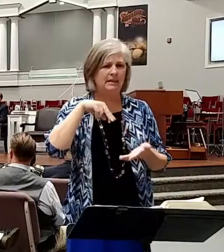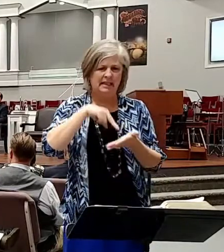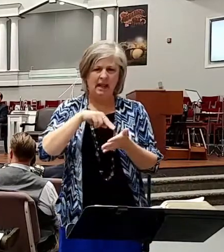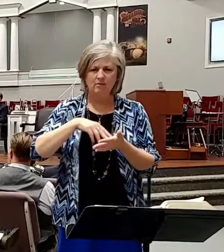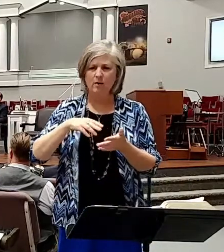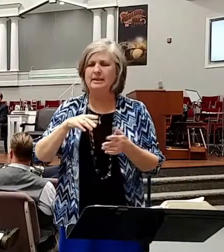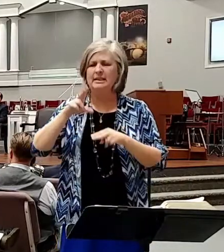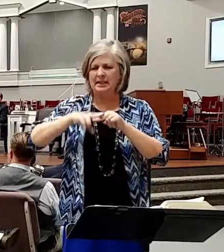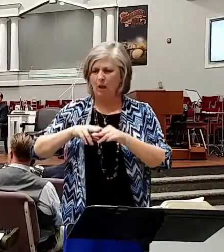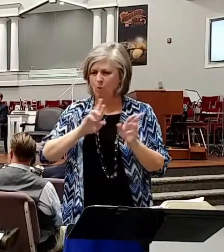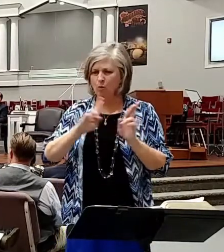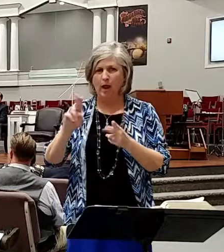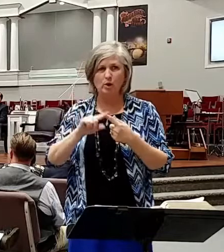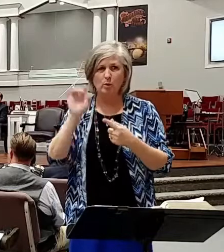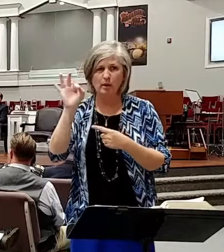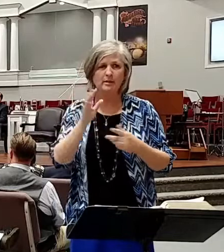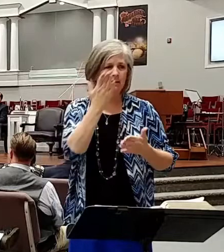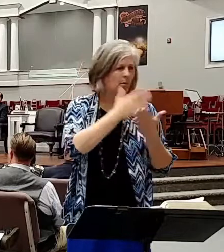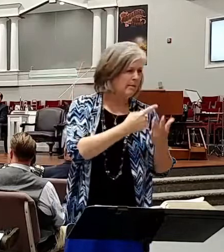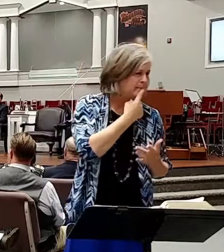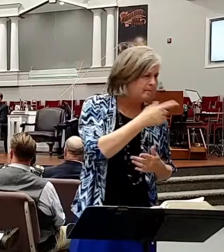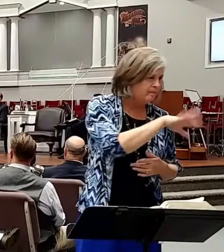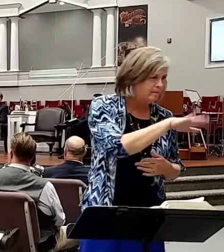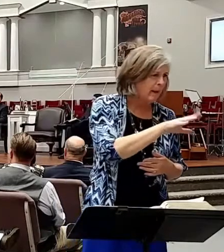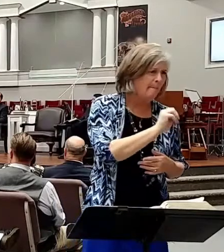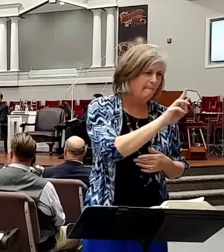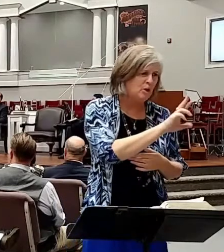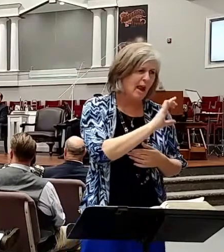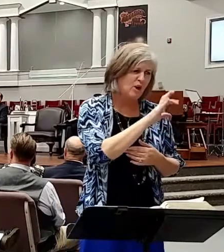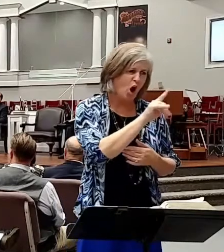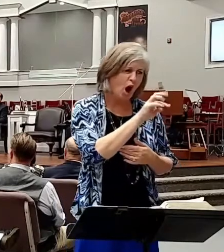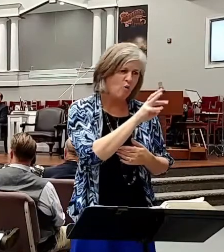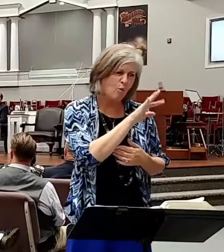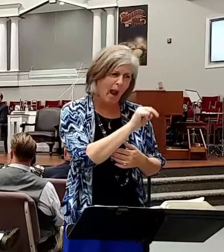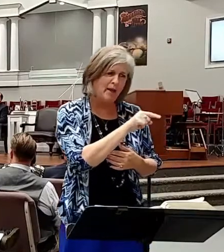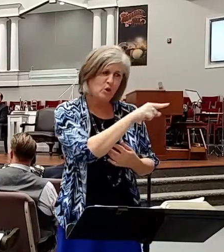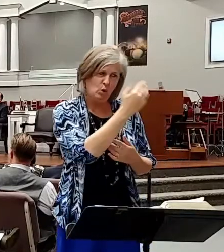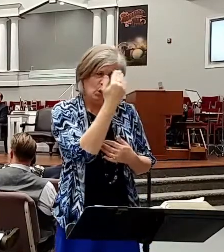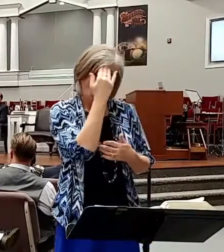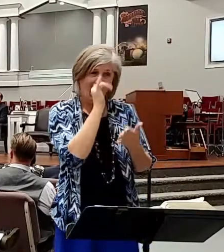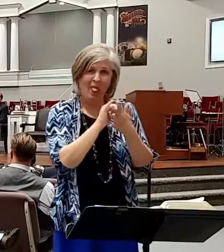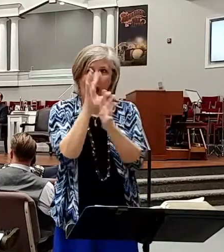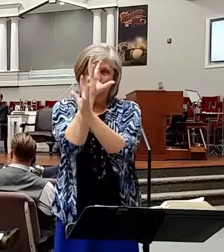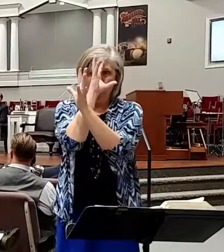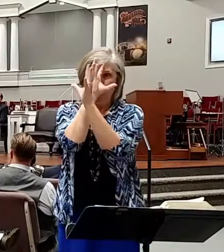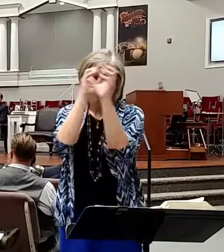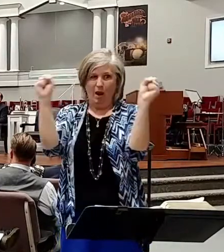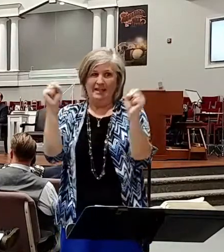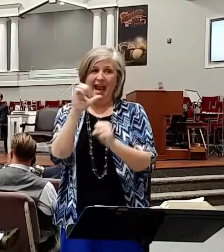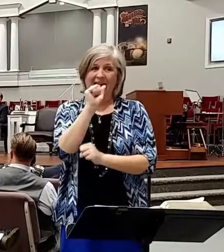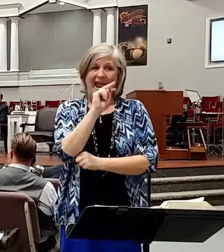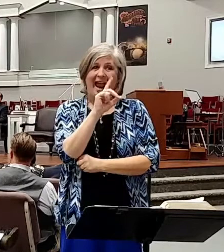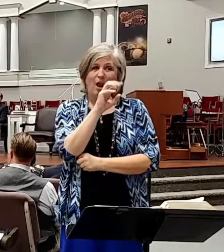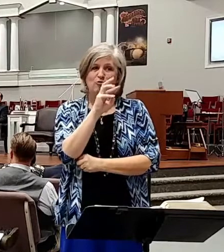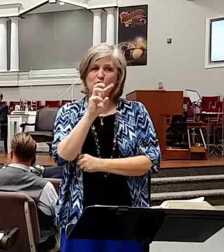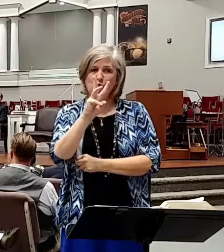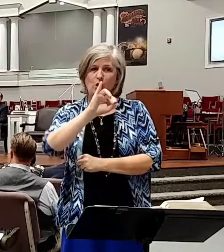and somebody came and whispered to him and said, Now, Mr. Cartwright, you do know that President Andrew Jackson is in the